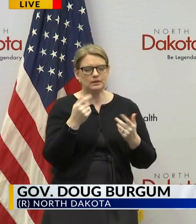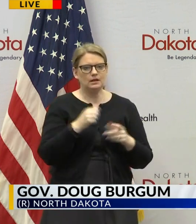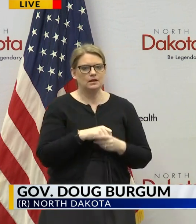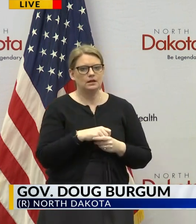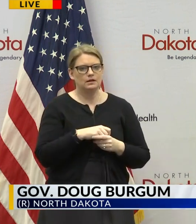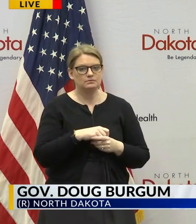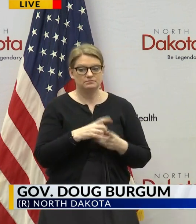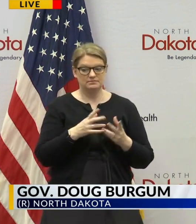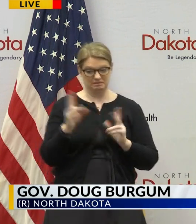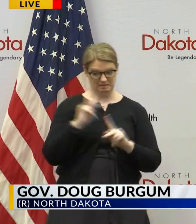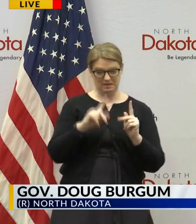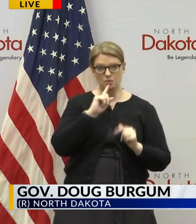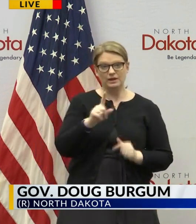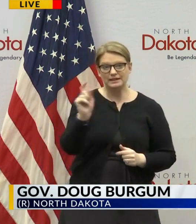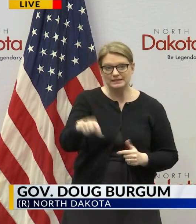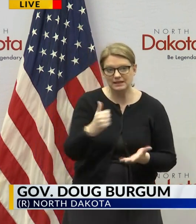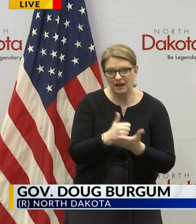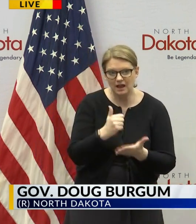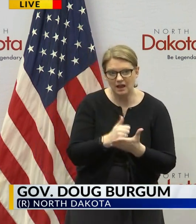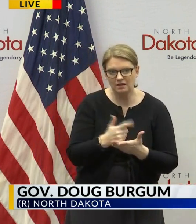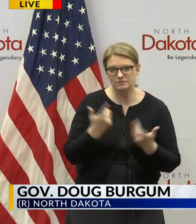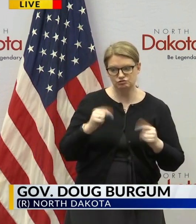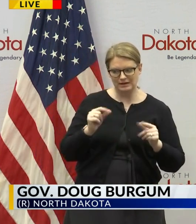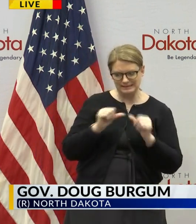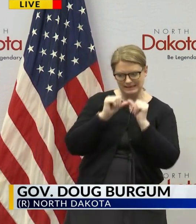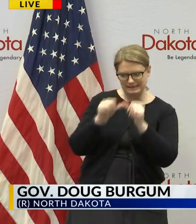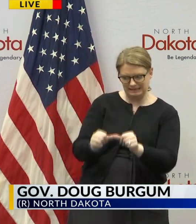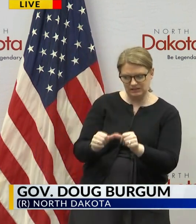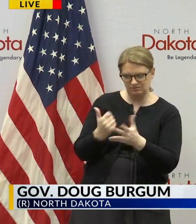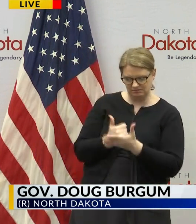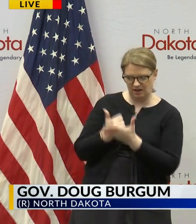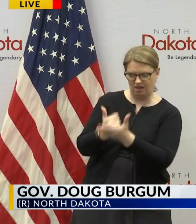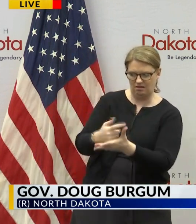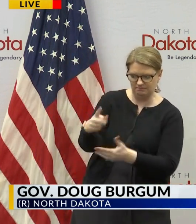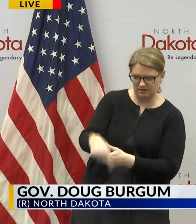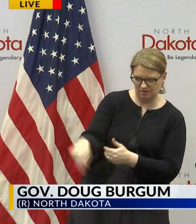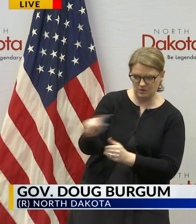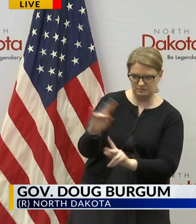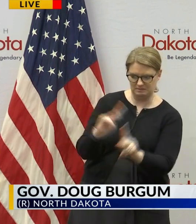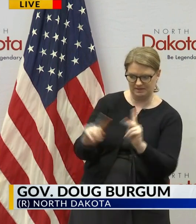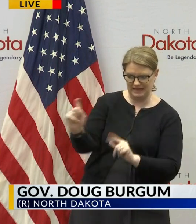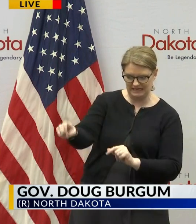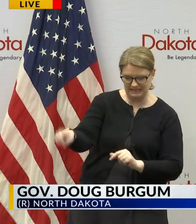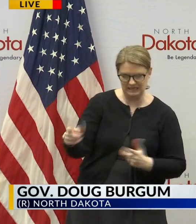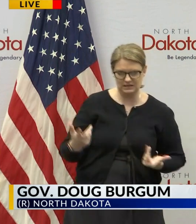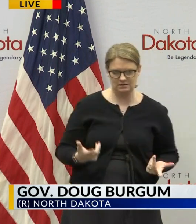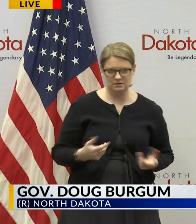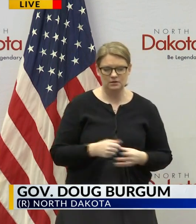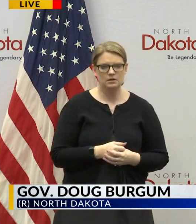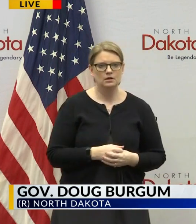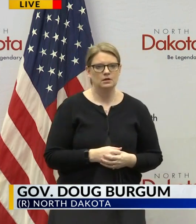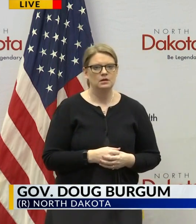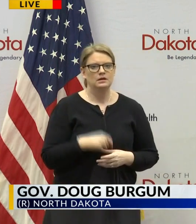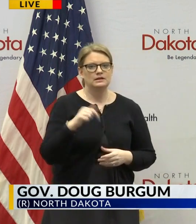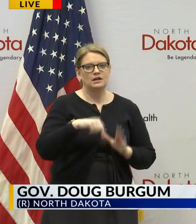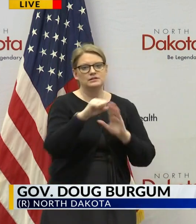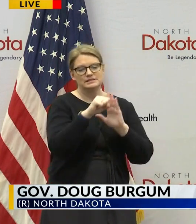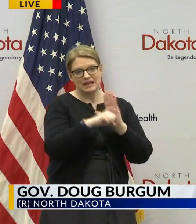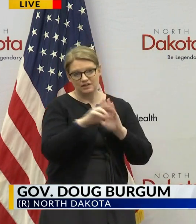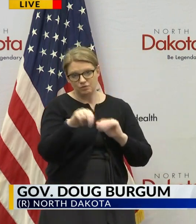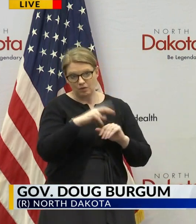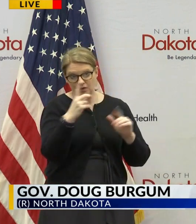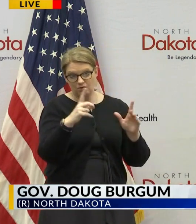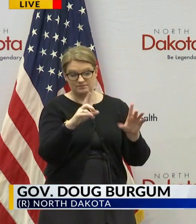and those that are seeking to try to continue to do their regular business with the state of North Dakota as we state of North Dakota remains